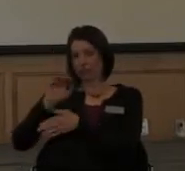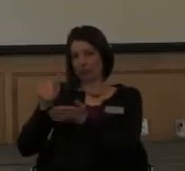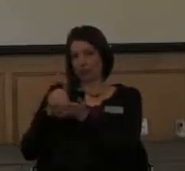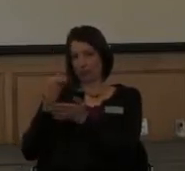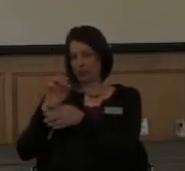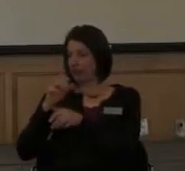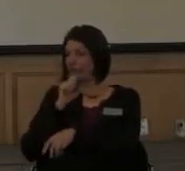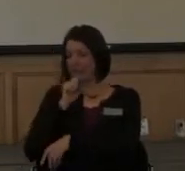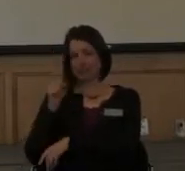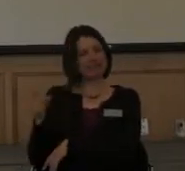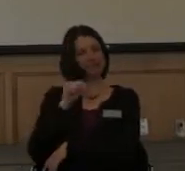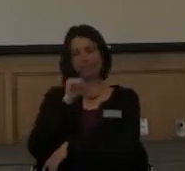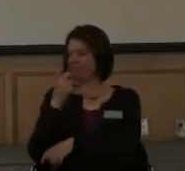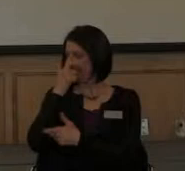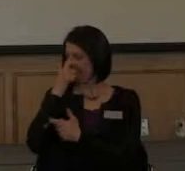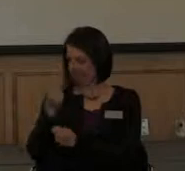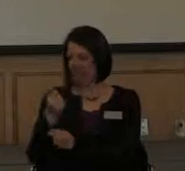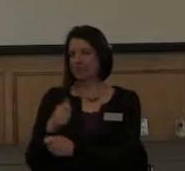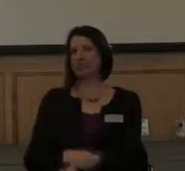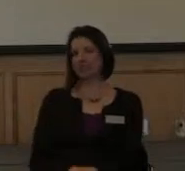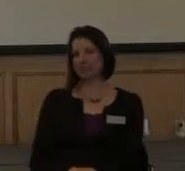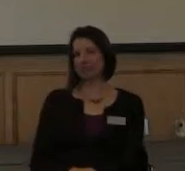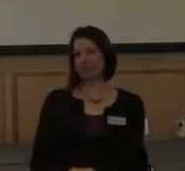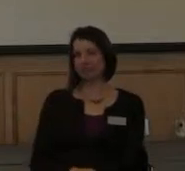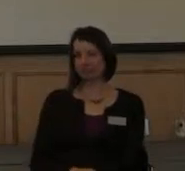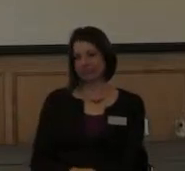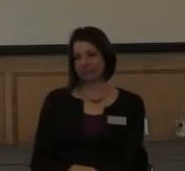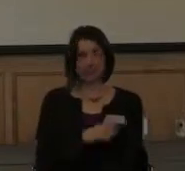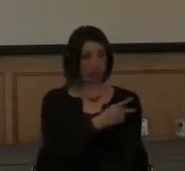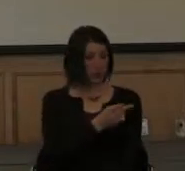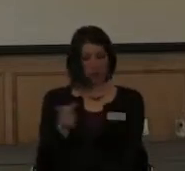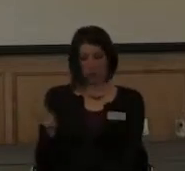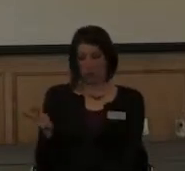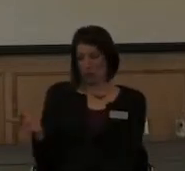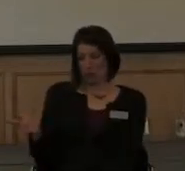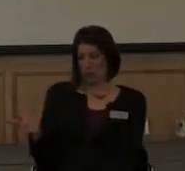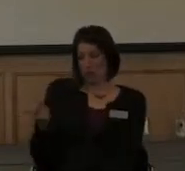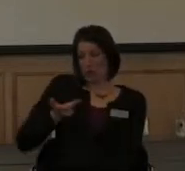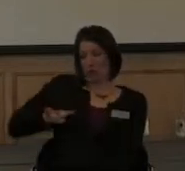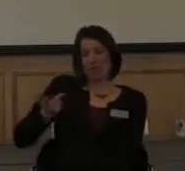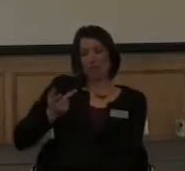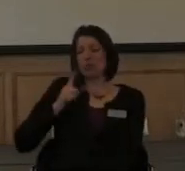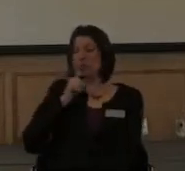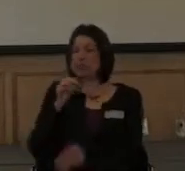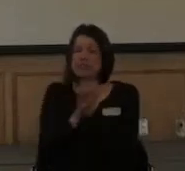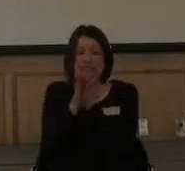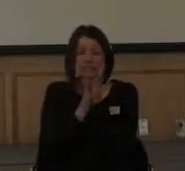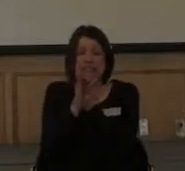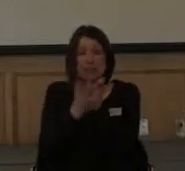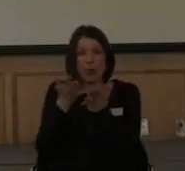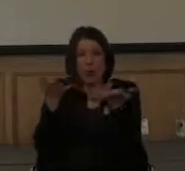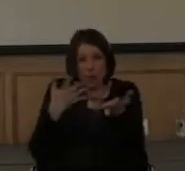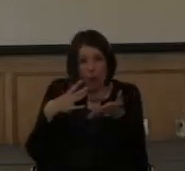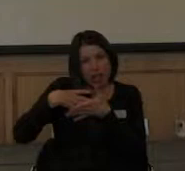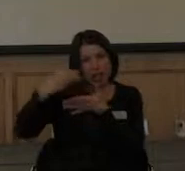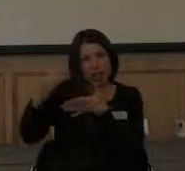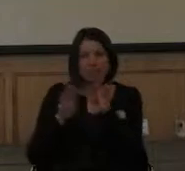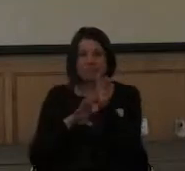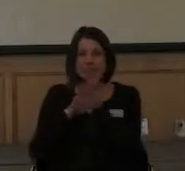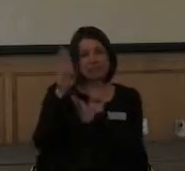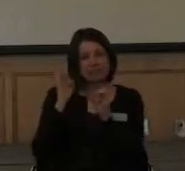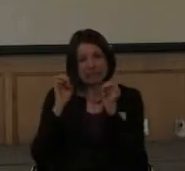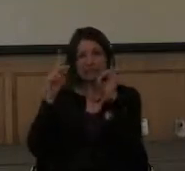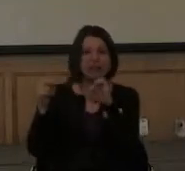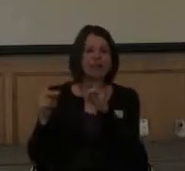So, you can see the drive to get out there and do something outside of our homes was definitely